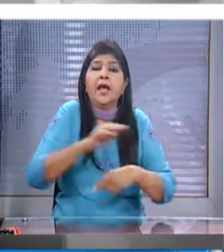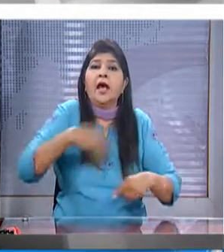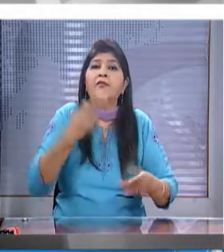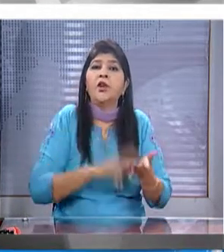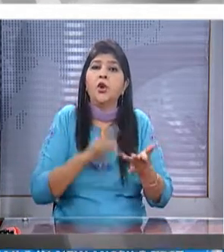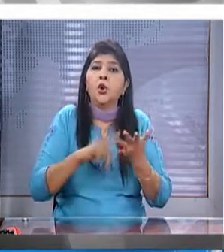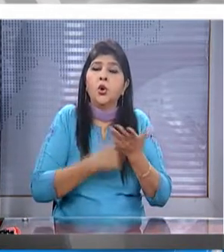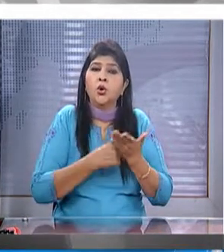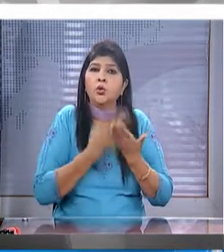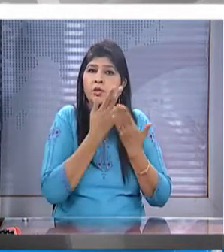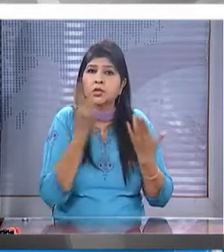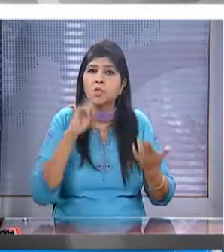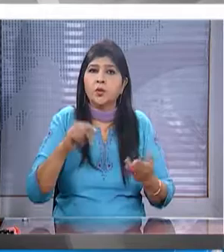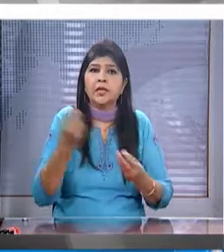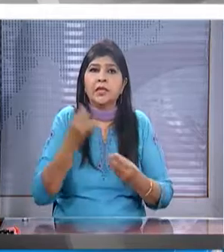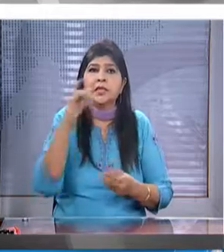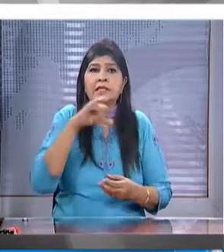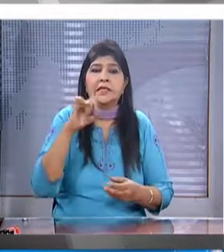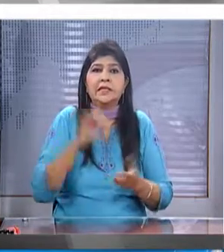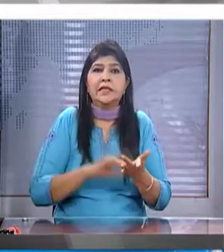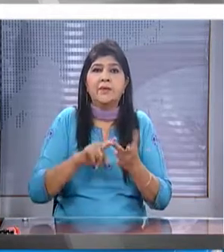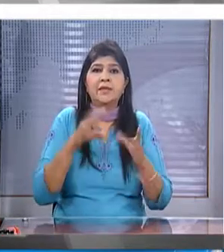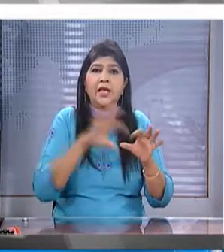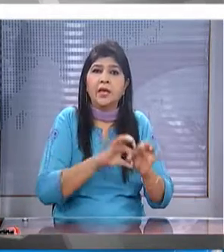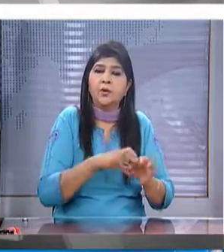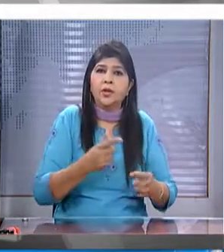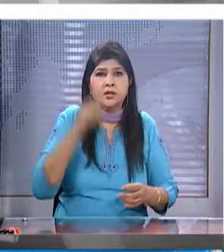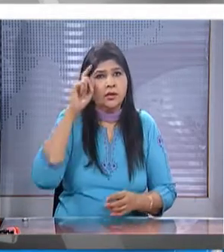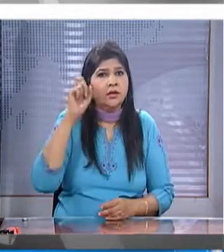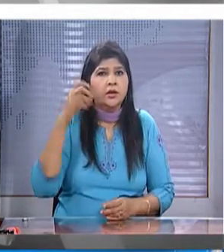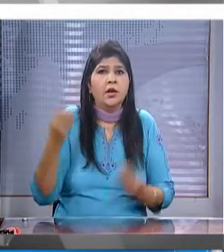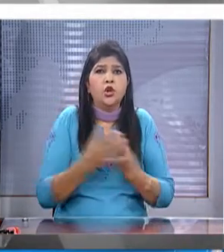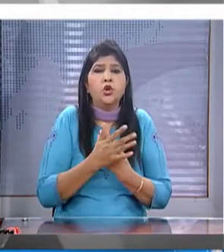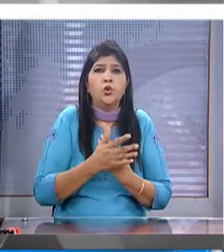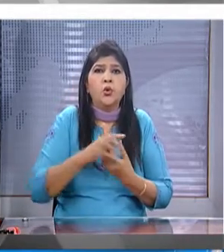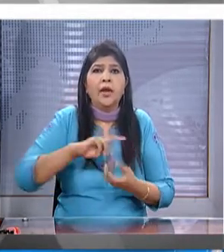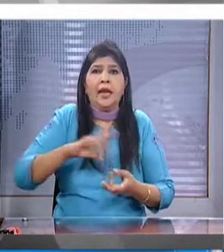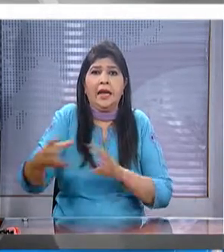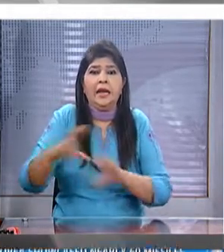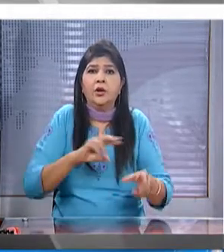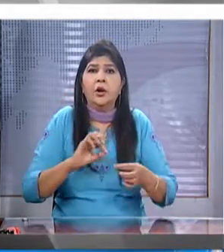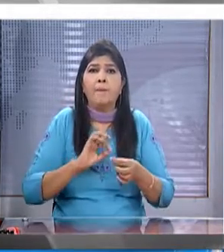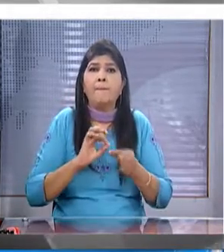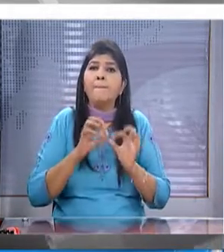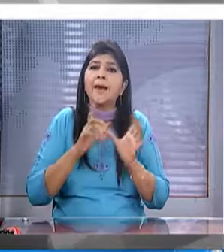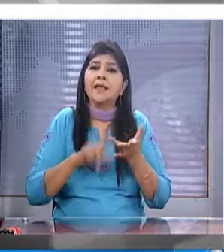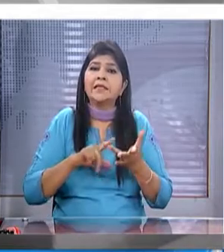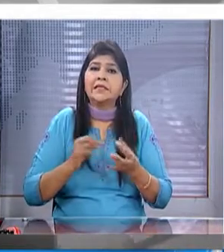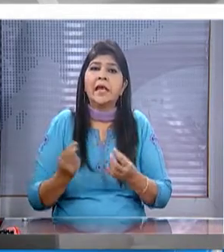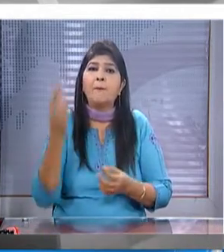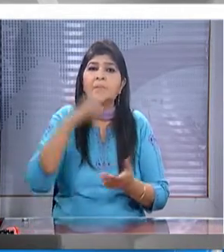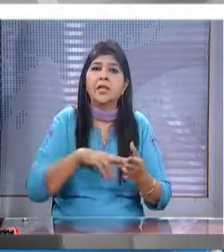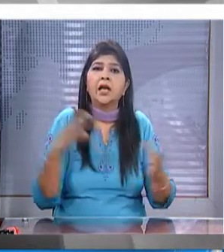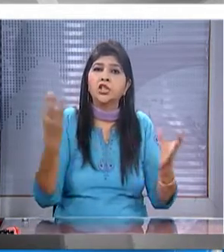korea showcased nearly 60 missiles including what is suspected to be a new intercontinental ballistic missile at a